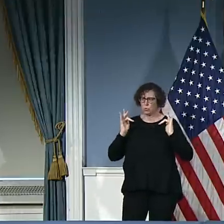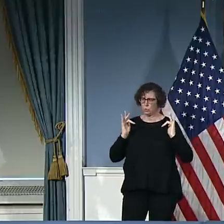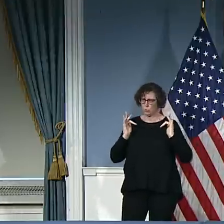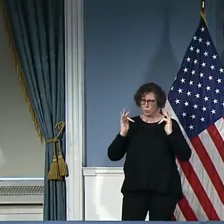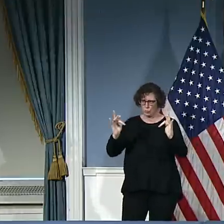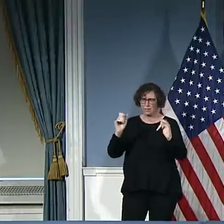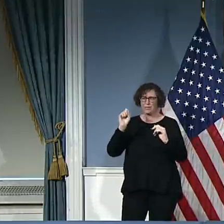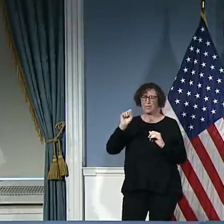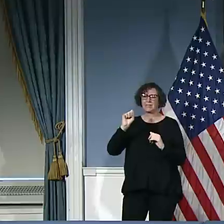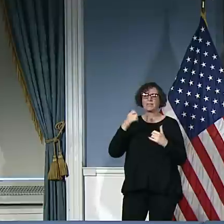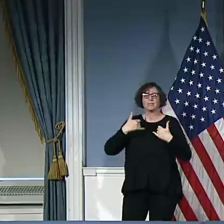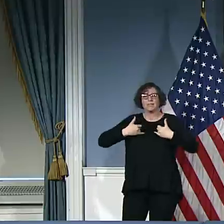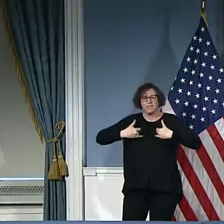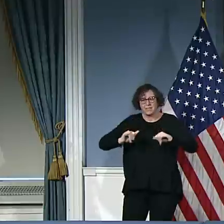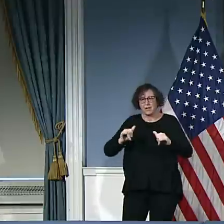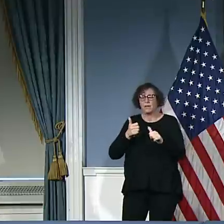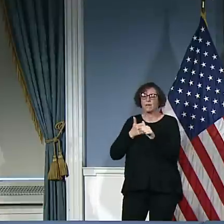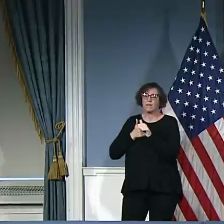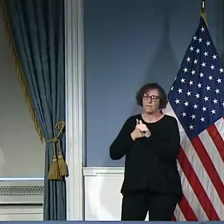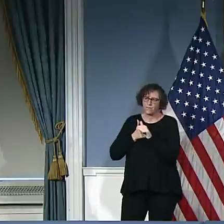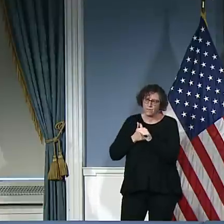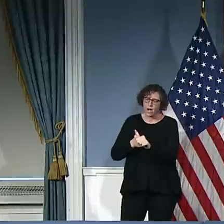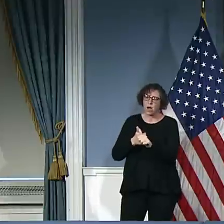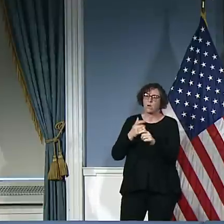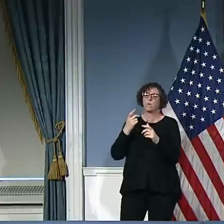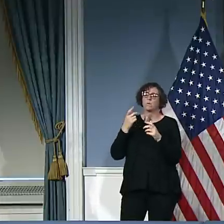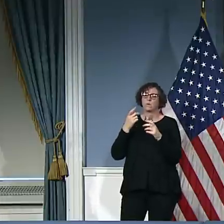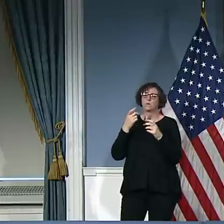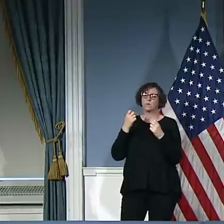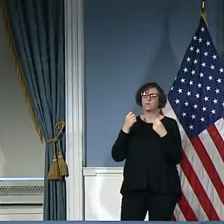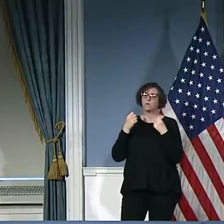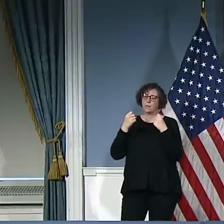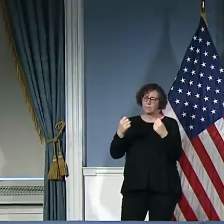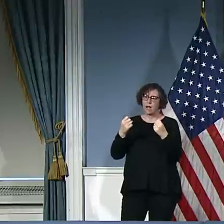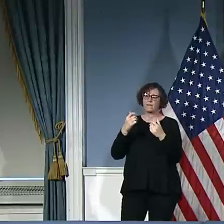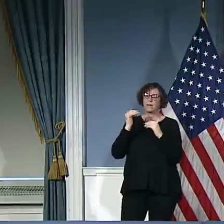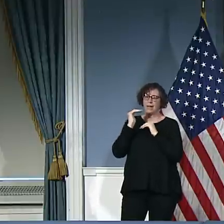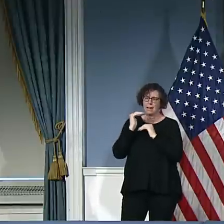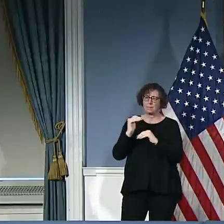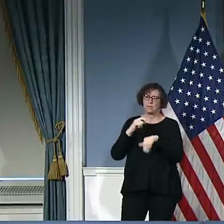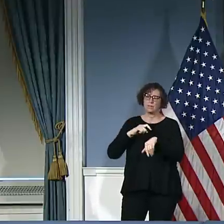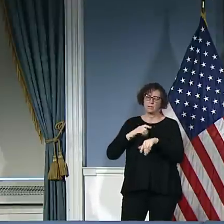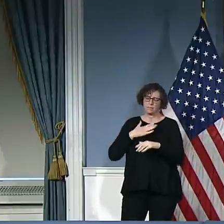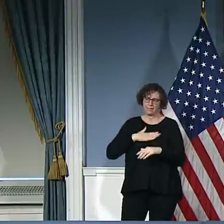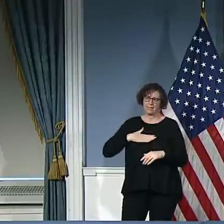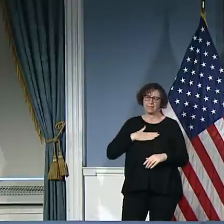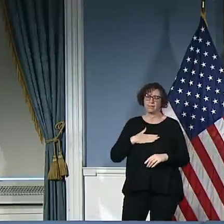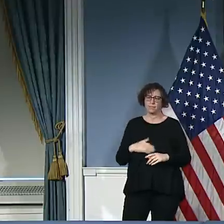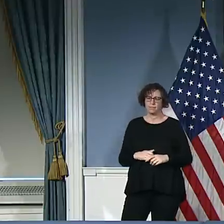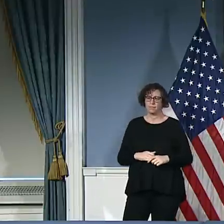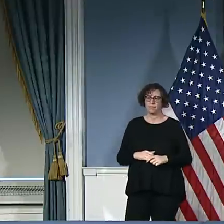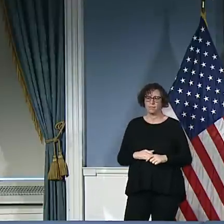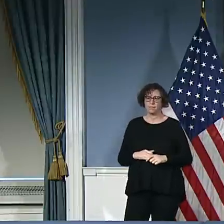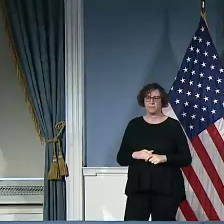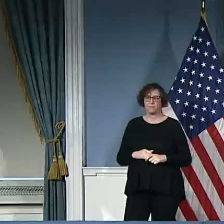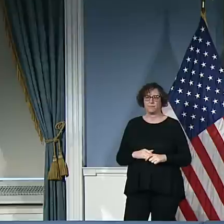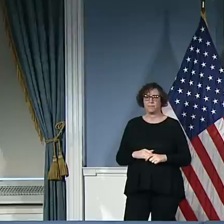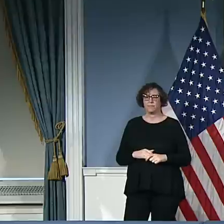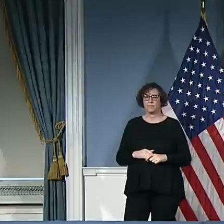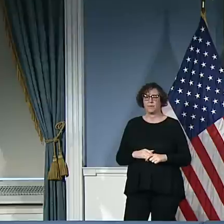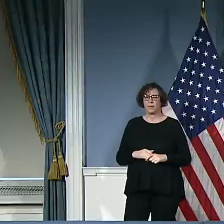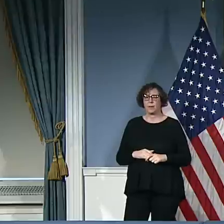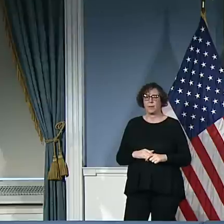and not act like, you know, we're in a different situation where it's open season if you want to speed. It is not,